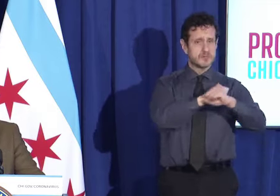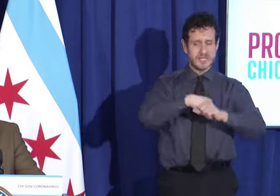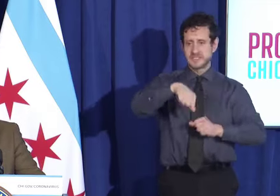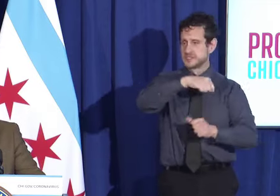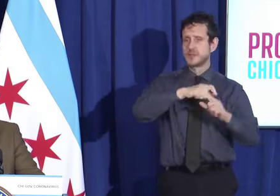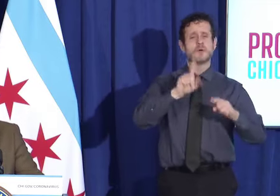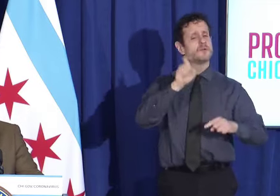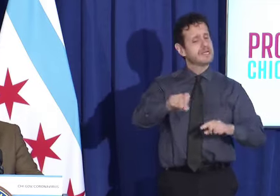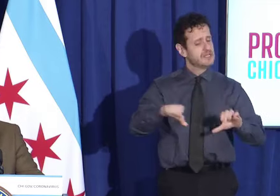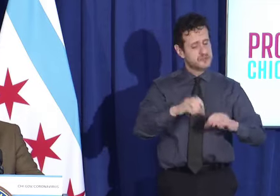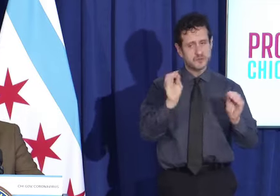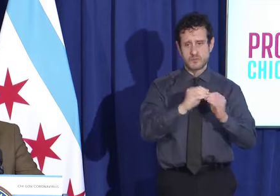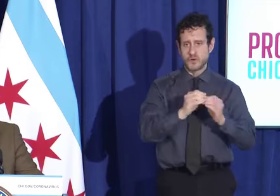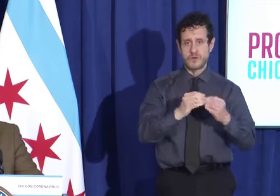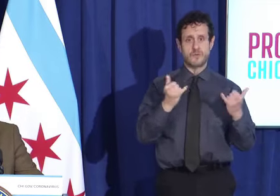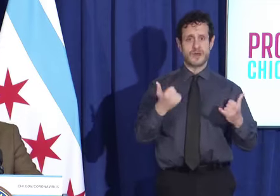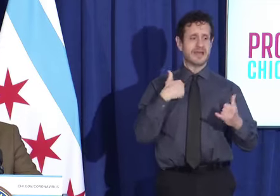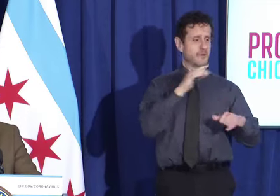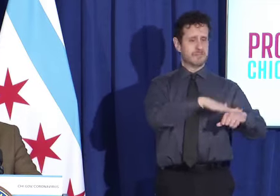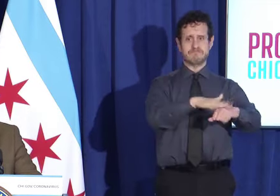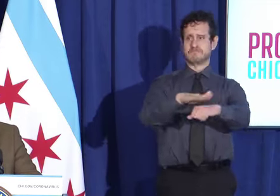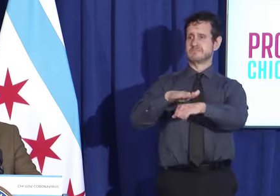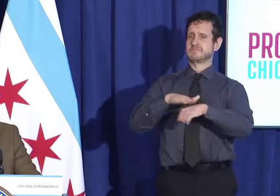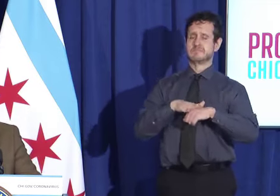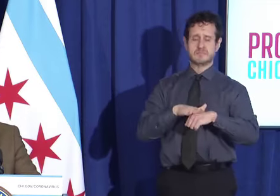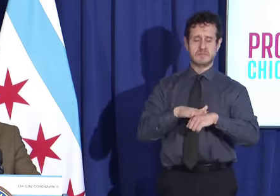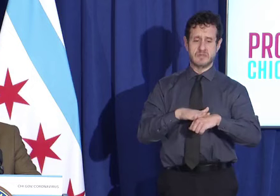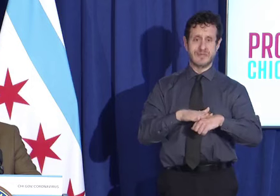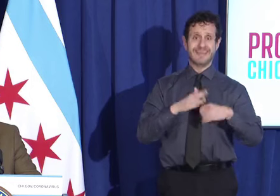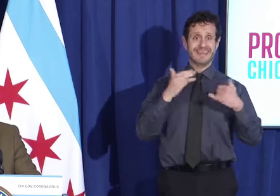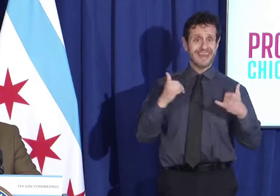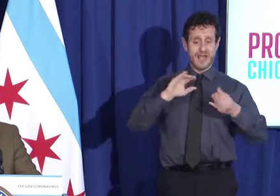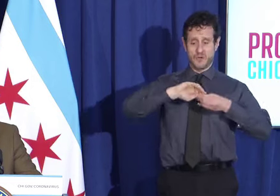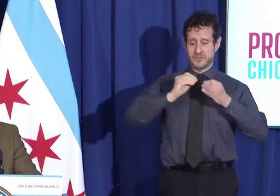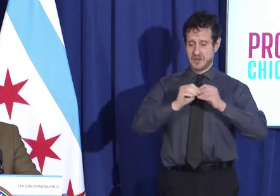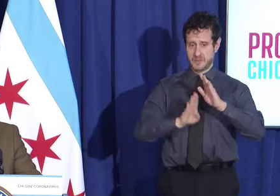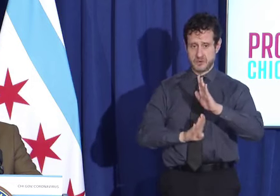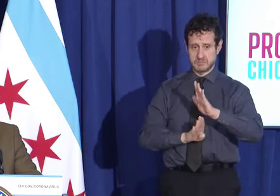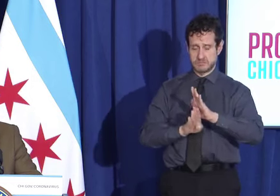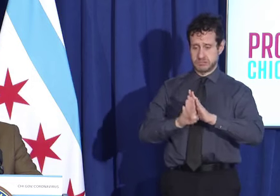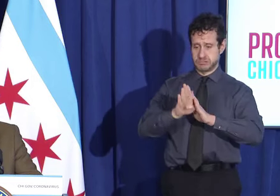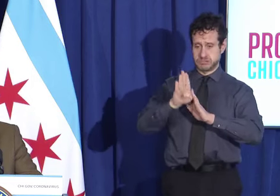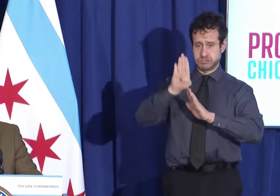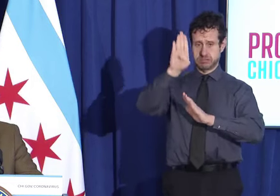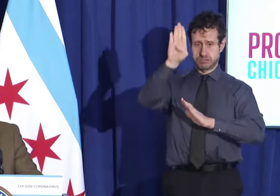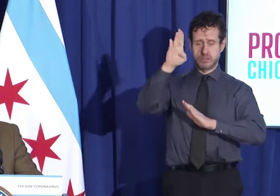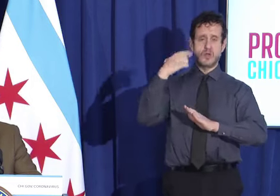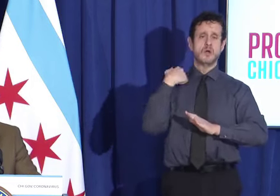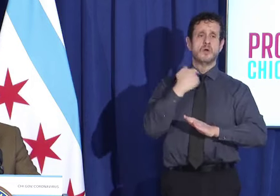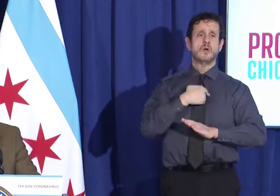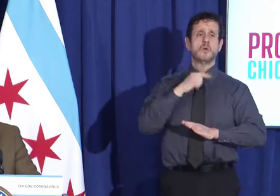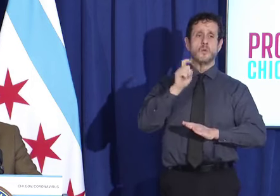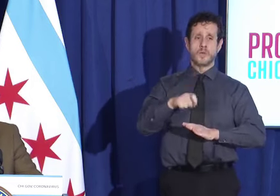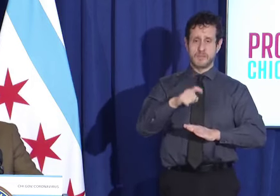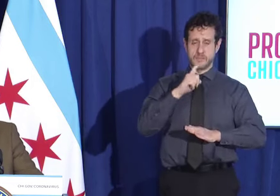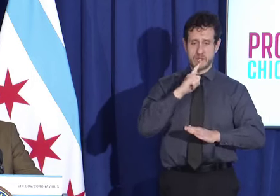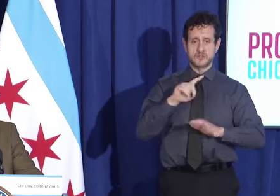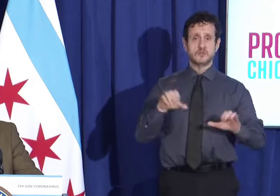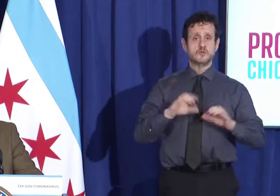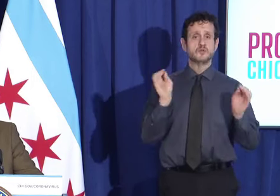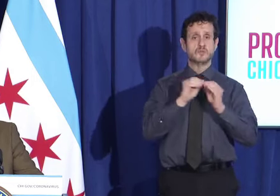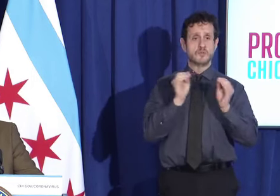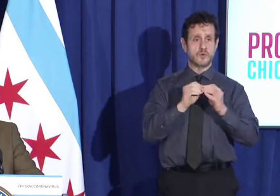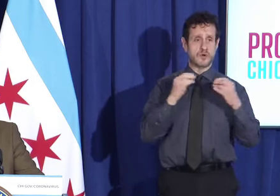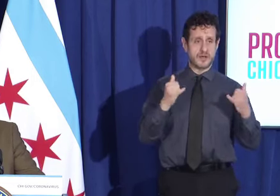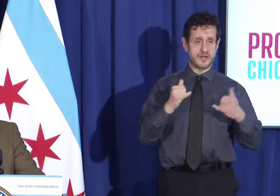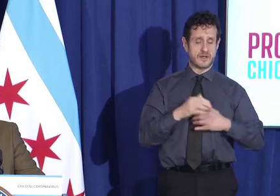sounding the alarm that we are at this inflection point where we have to step up even more than what we've already done.